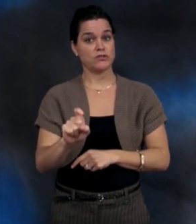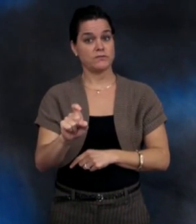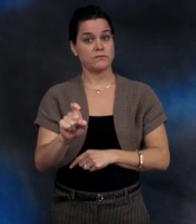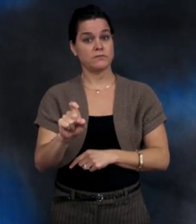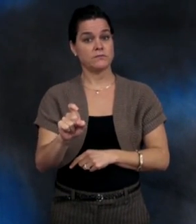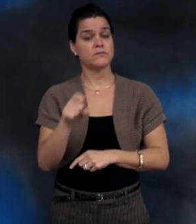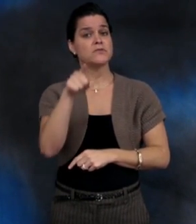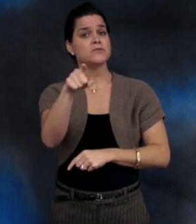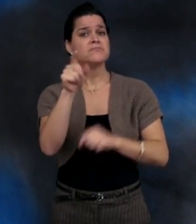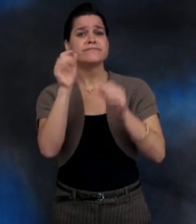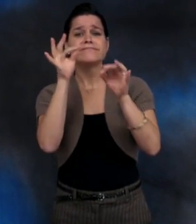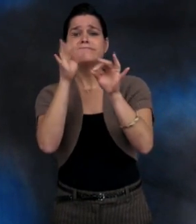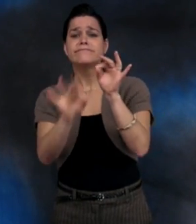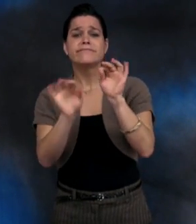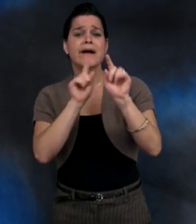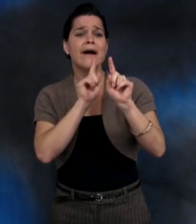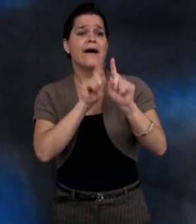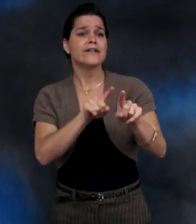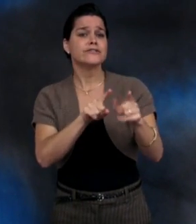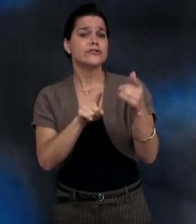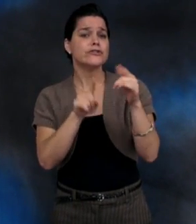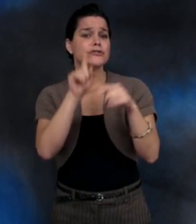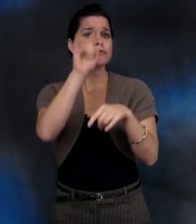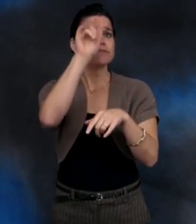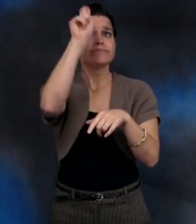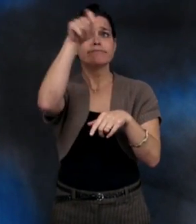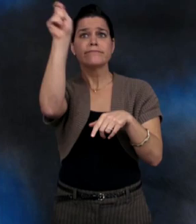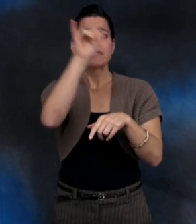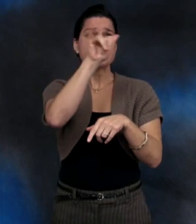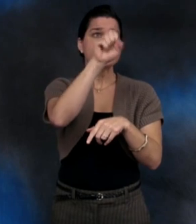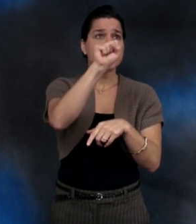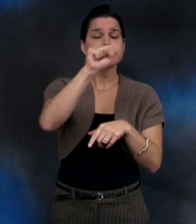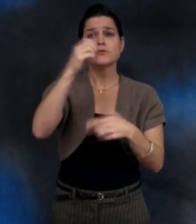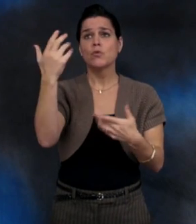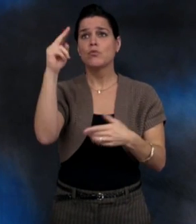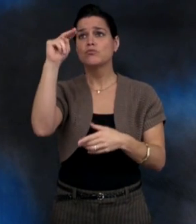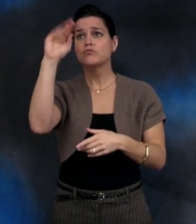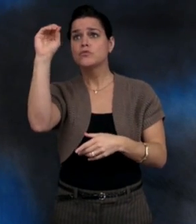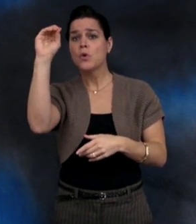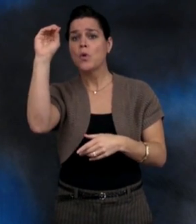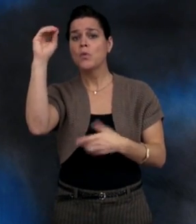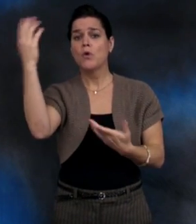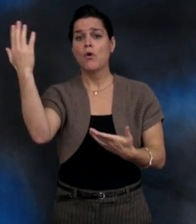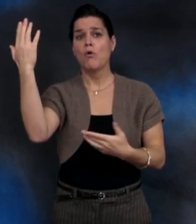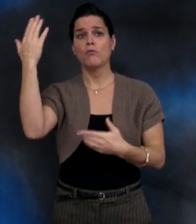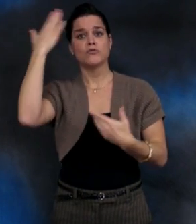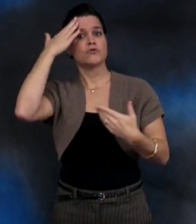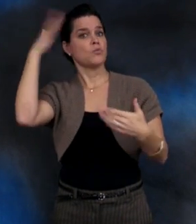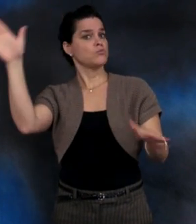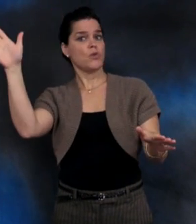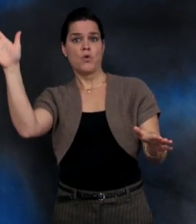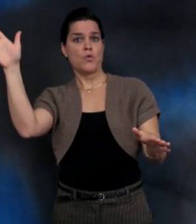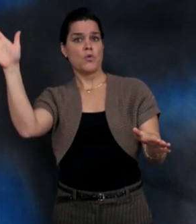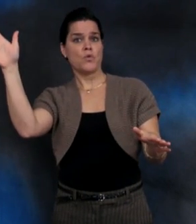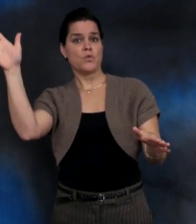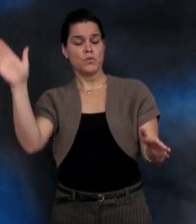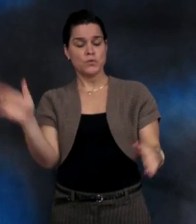The application includes 13 questions, and you would simply check yes, no or I don't know.